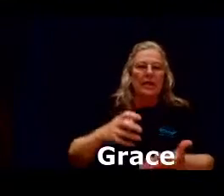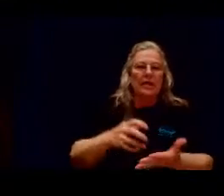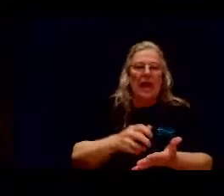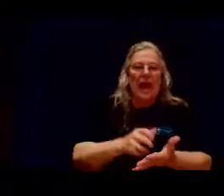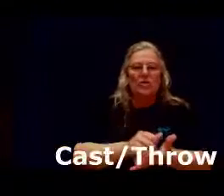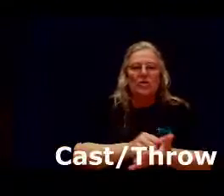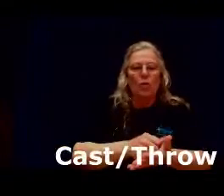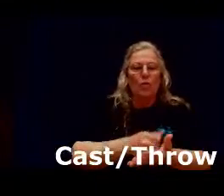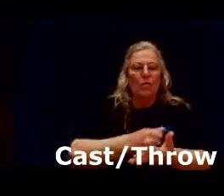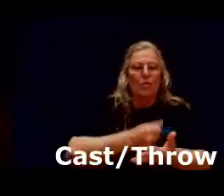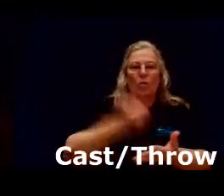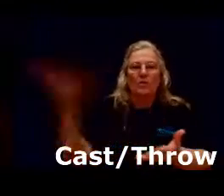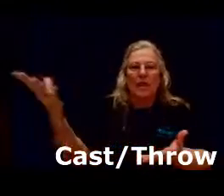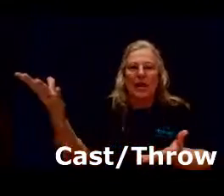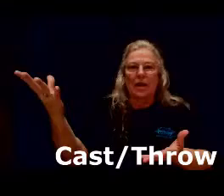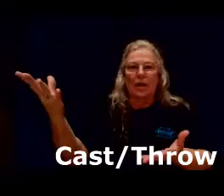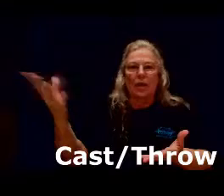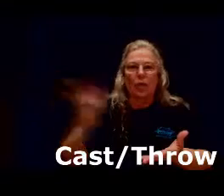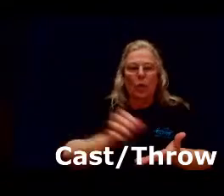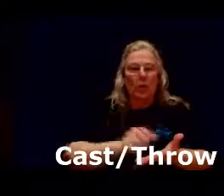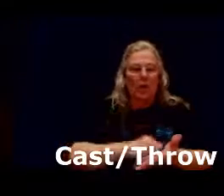cast or throw take it and throw it away